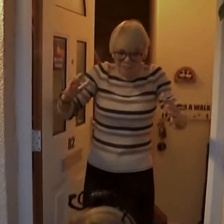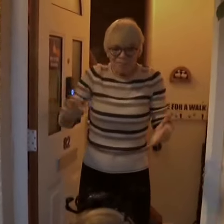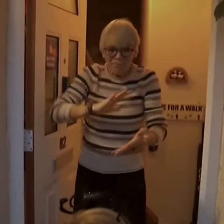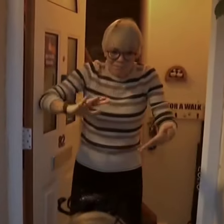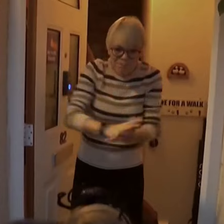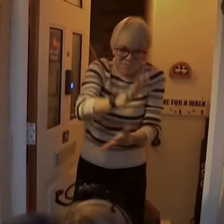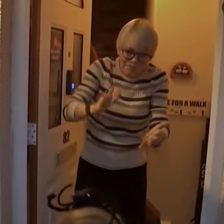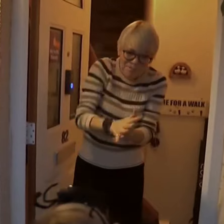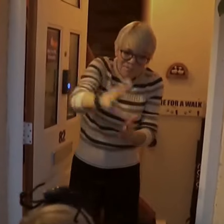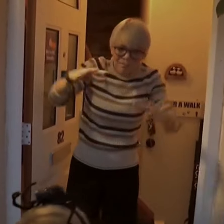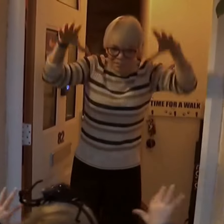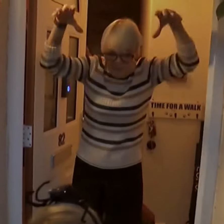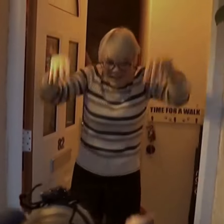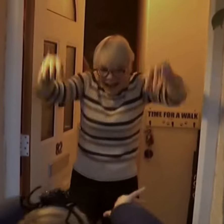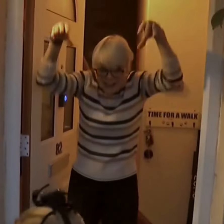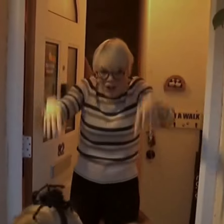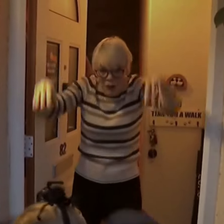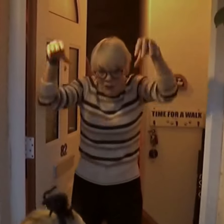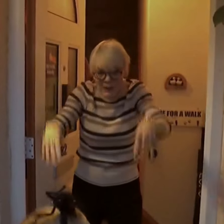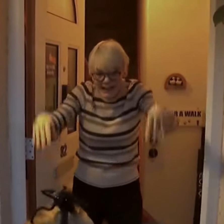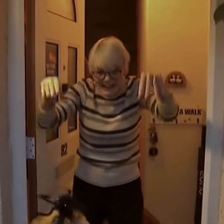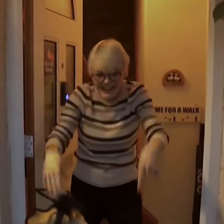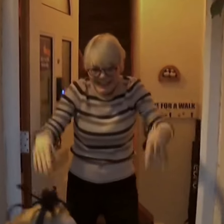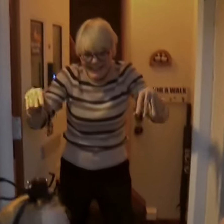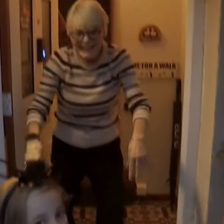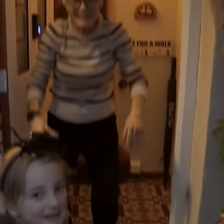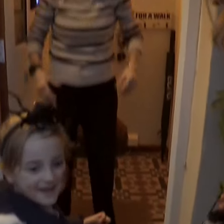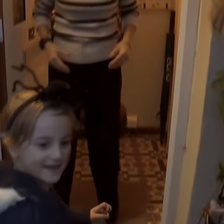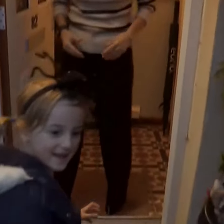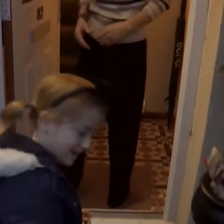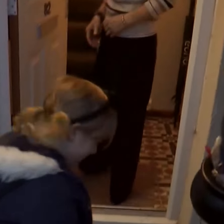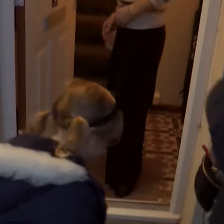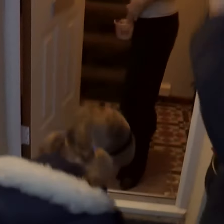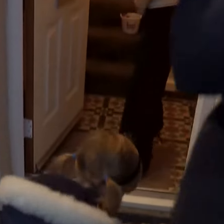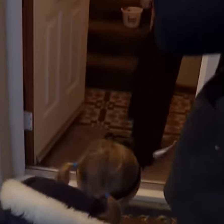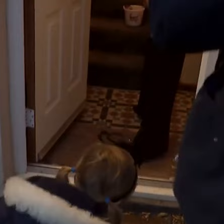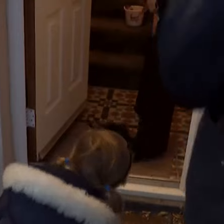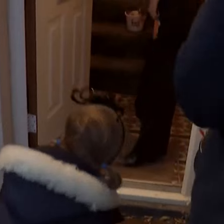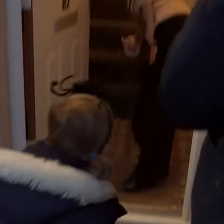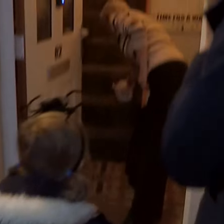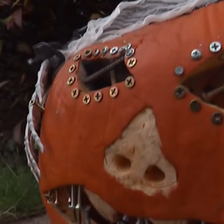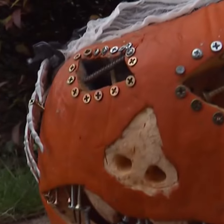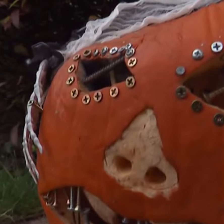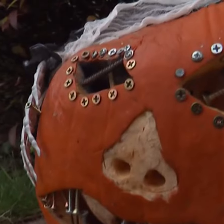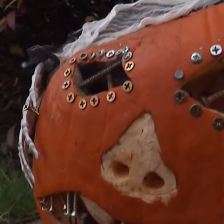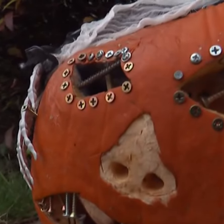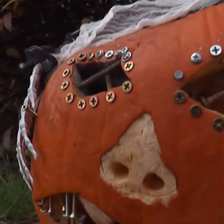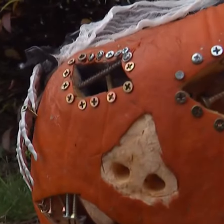And for them, being able to communicate with her is a completely new experience. The whole street has got